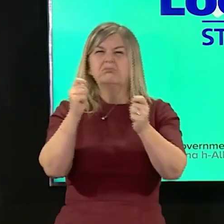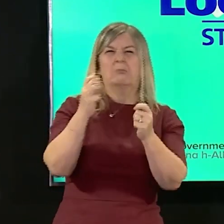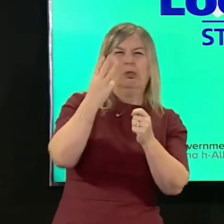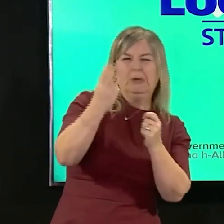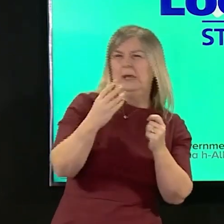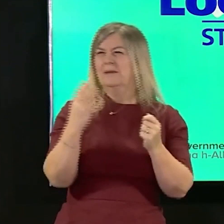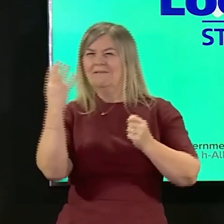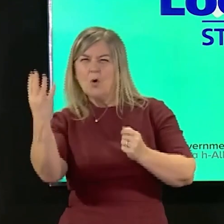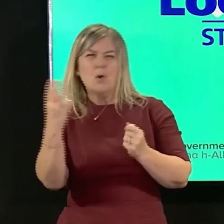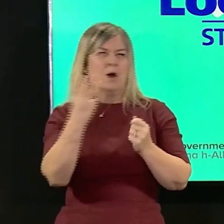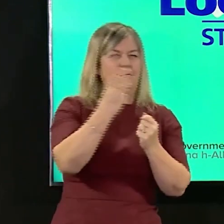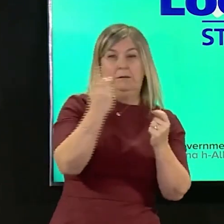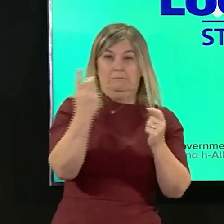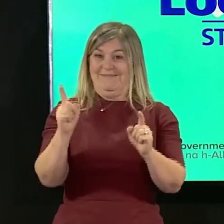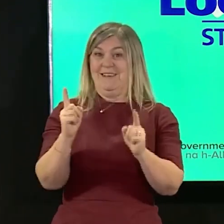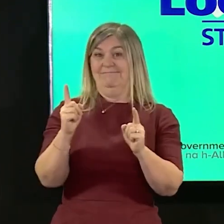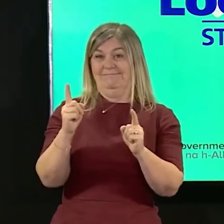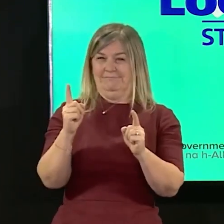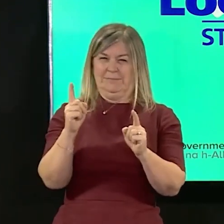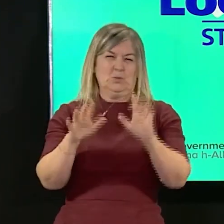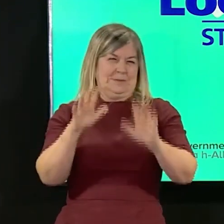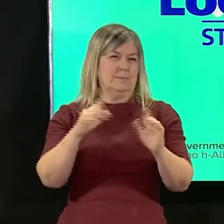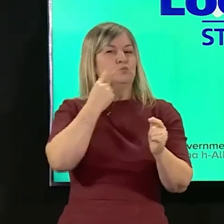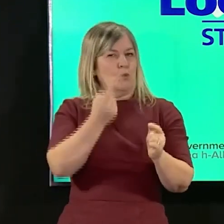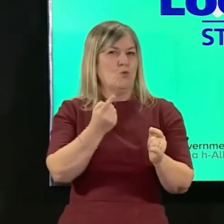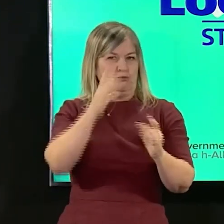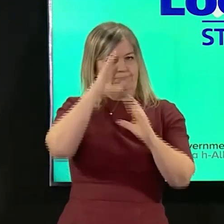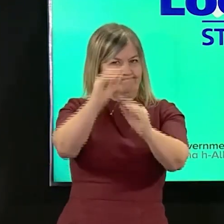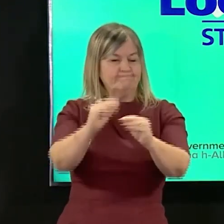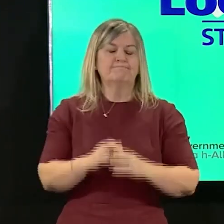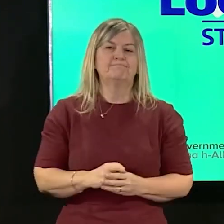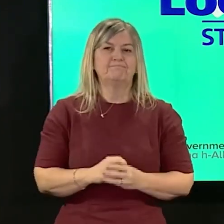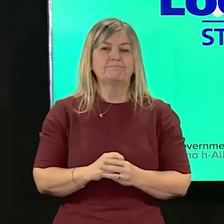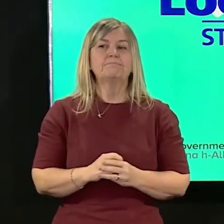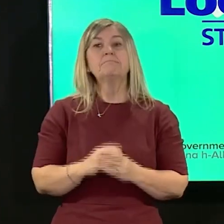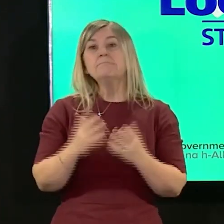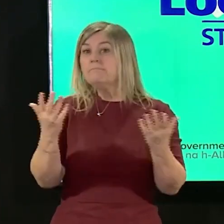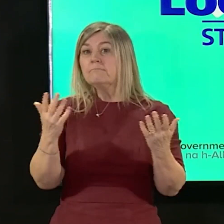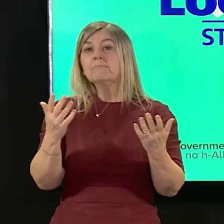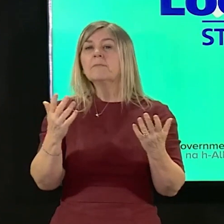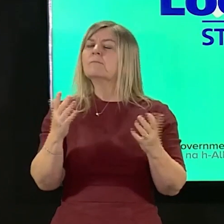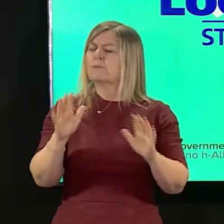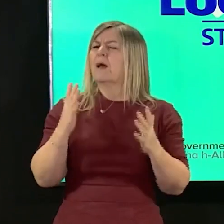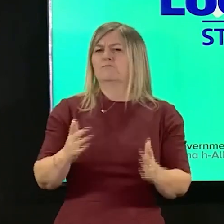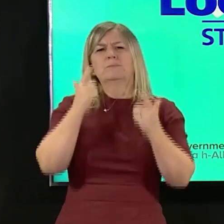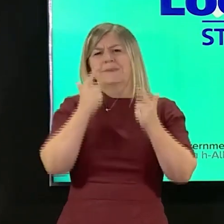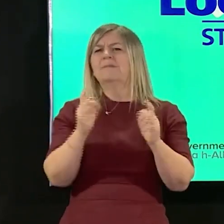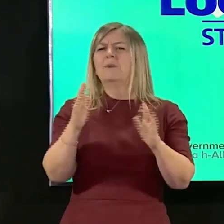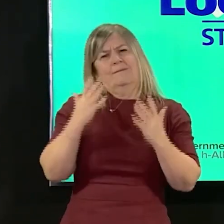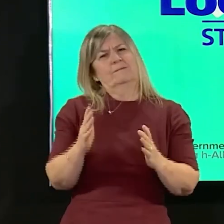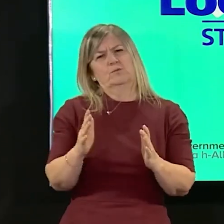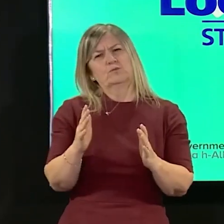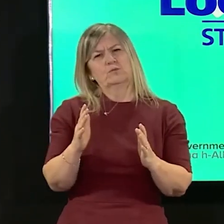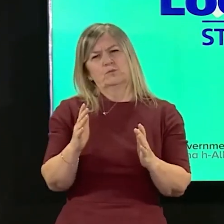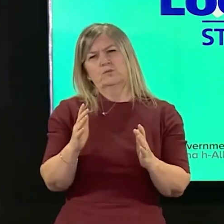which more parts of the economy would start to open up. Now this will be a cautious way forward because it's really important